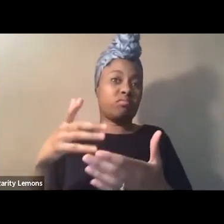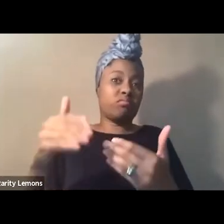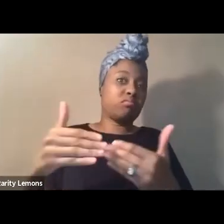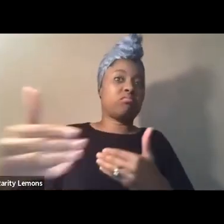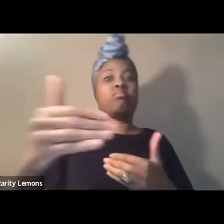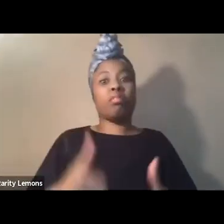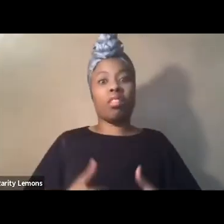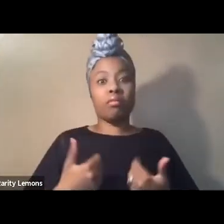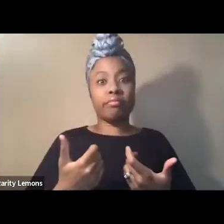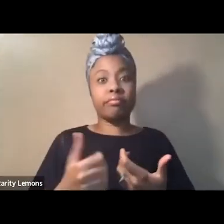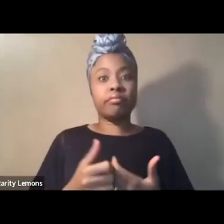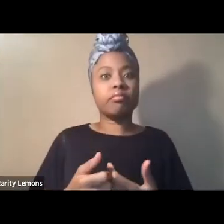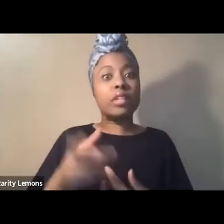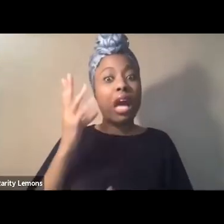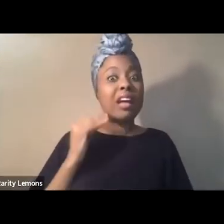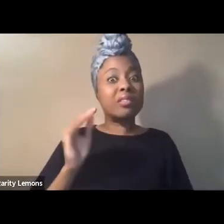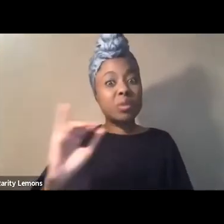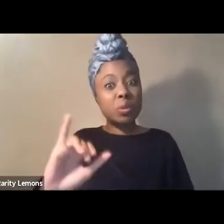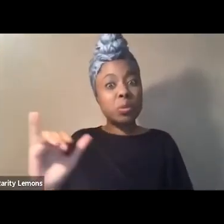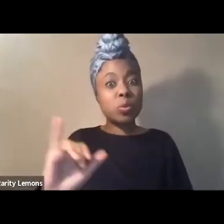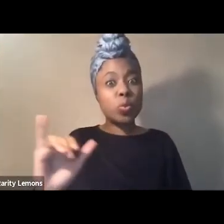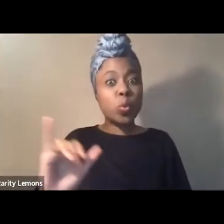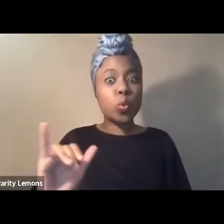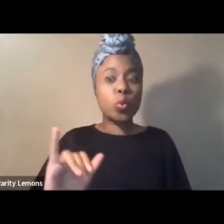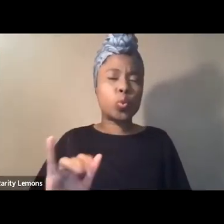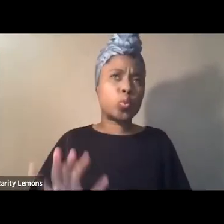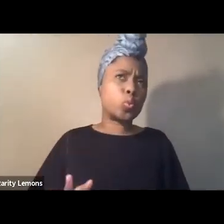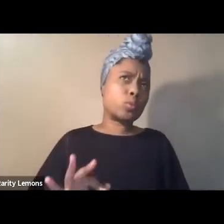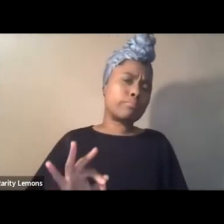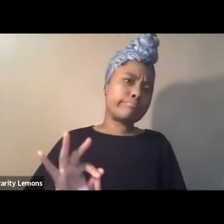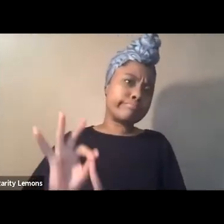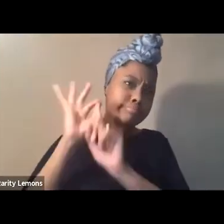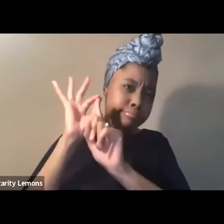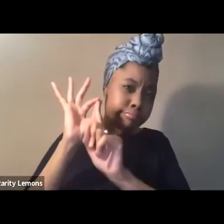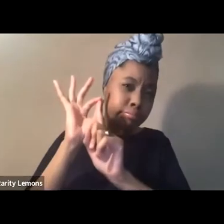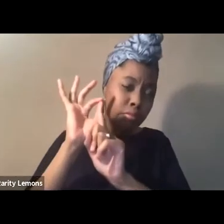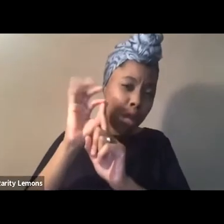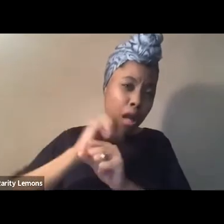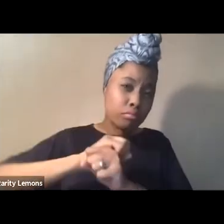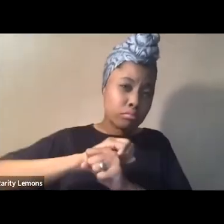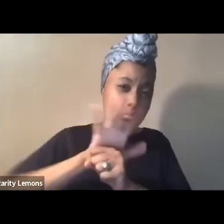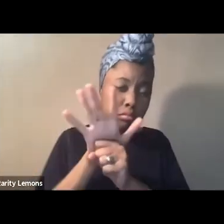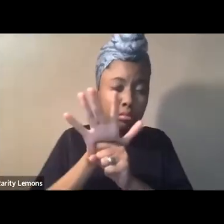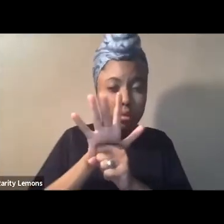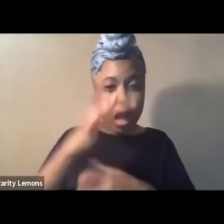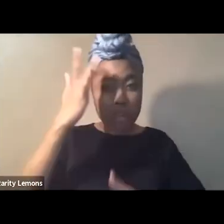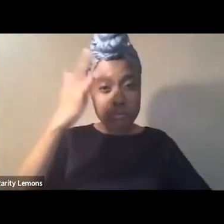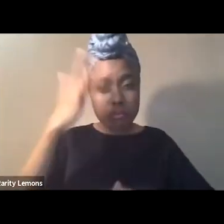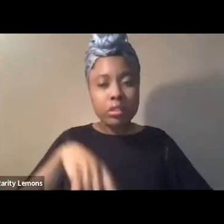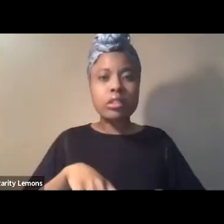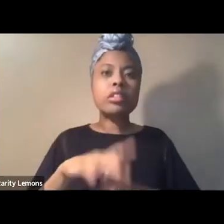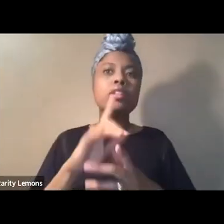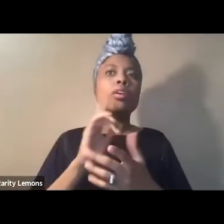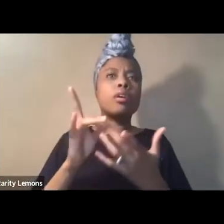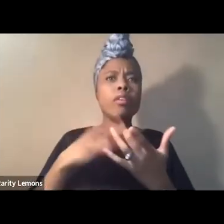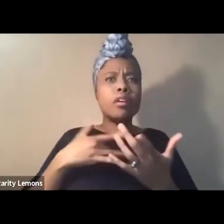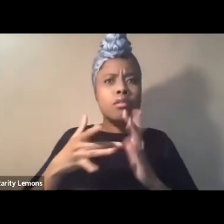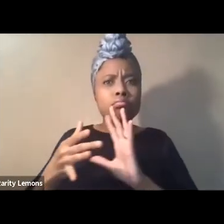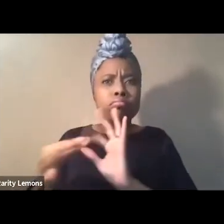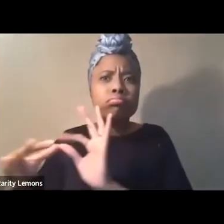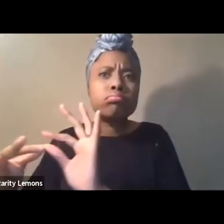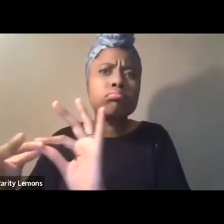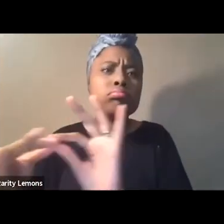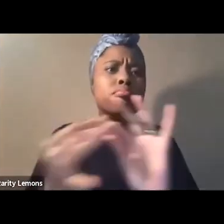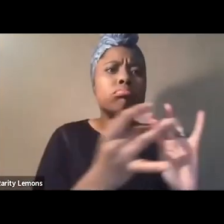doubt and i've experienced this too especially in the time of covid that a like or a share makes us feel connected to others of